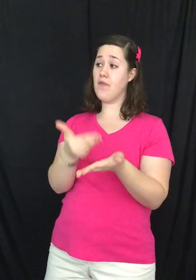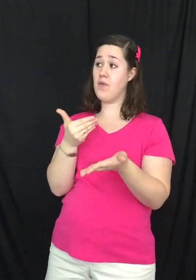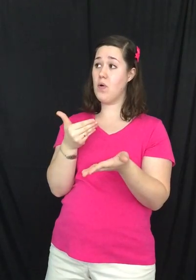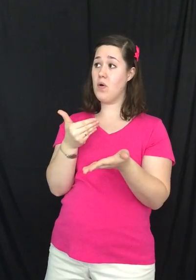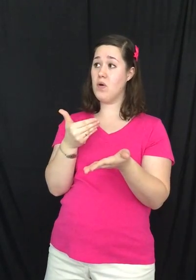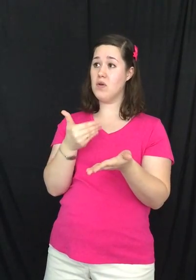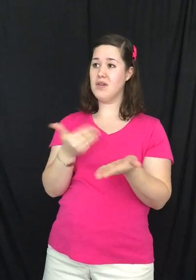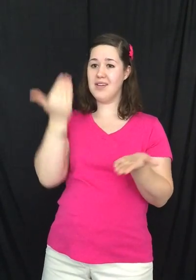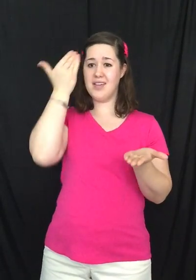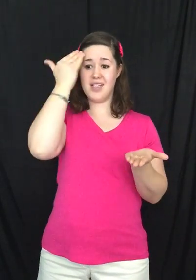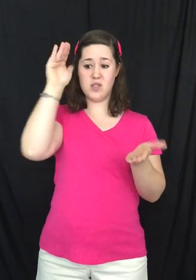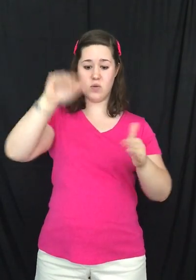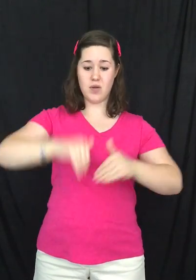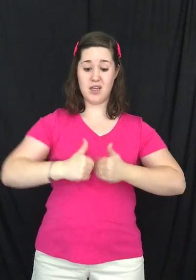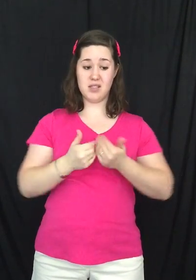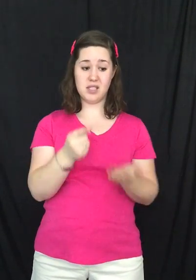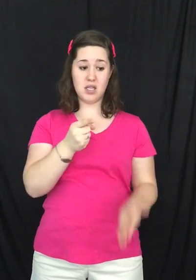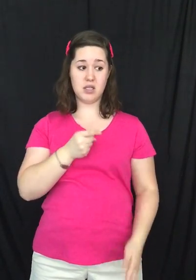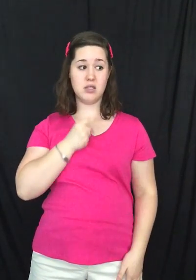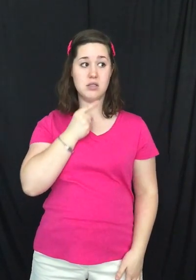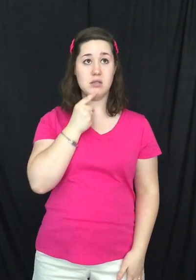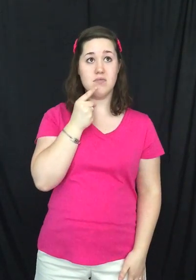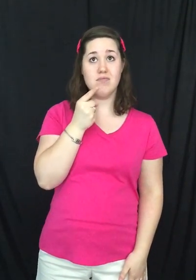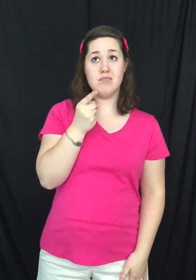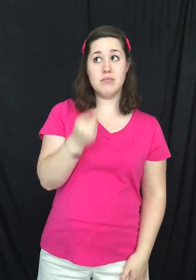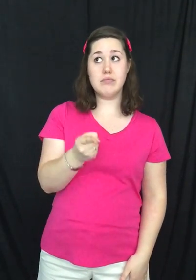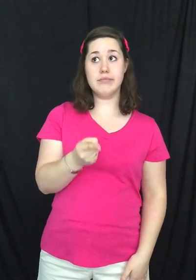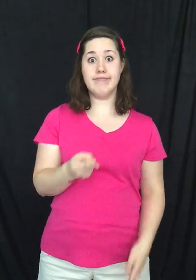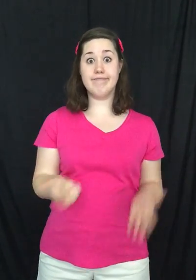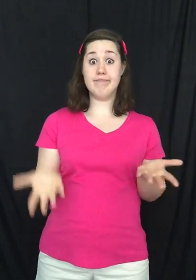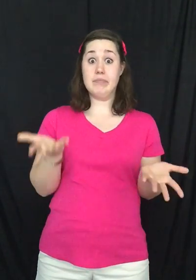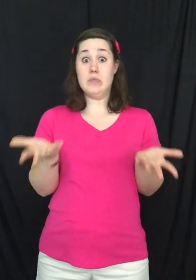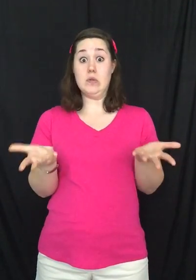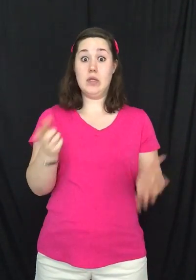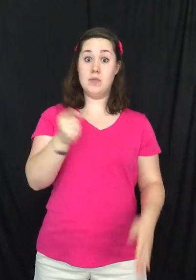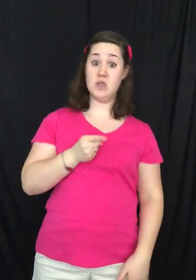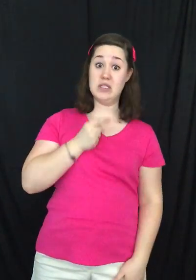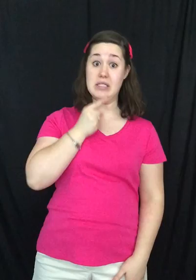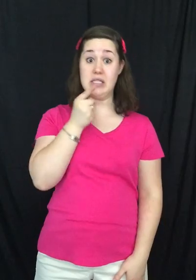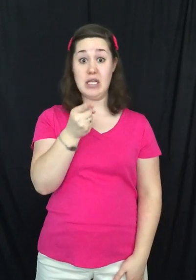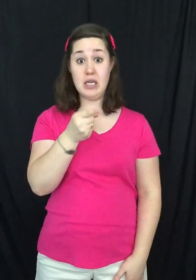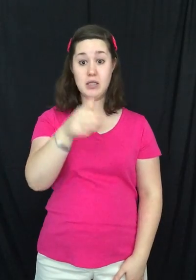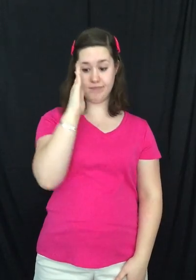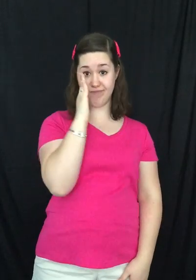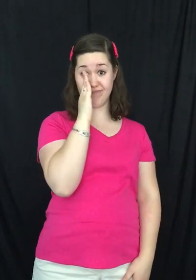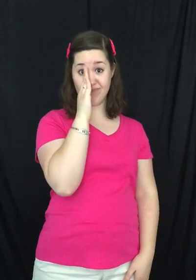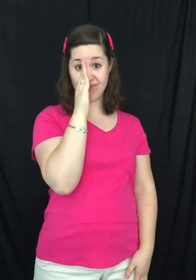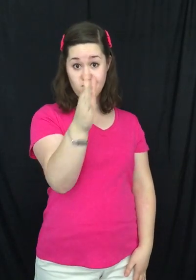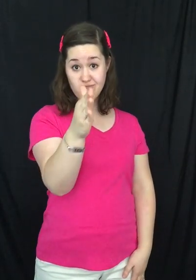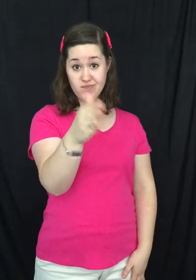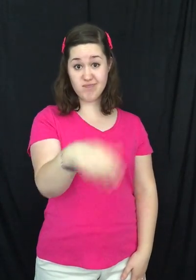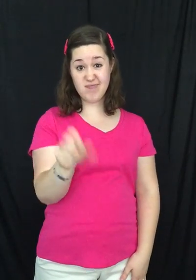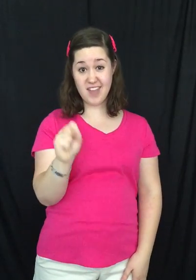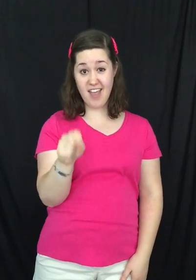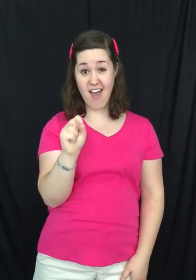before I don't know how to say it So I'm just gonna say it, yeah